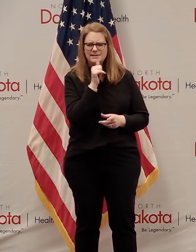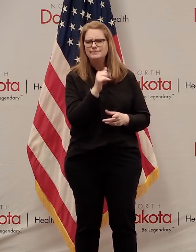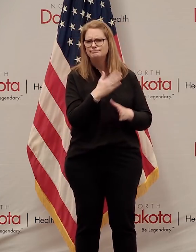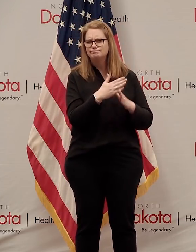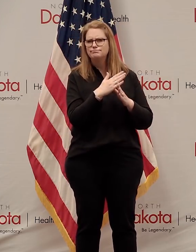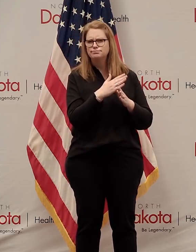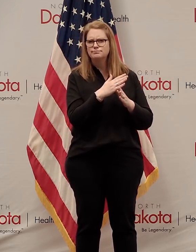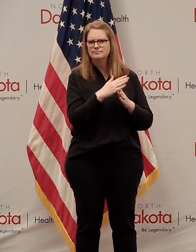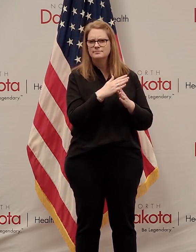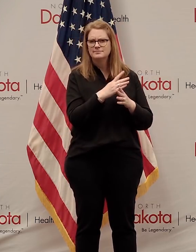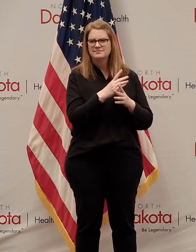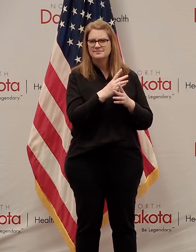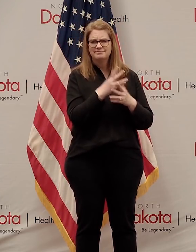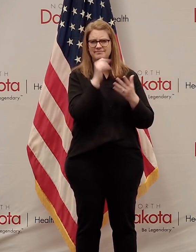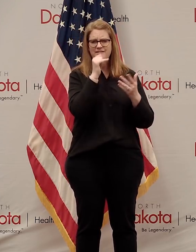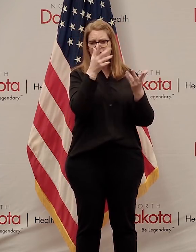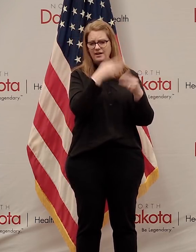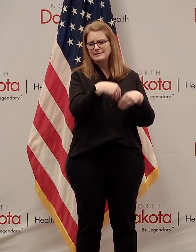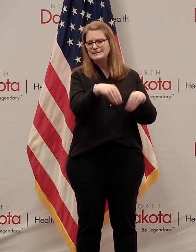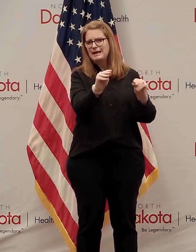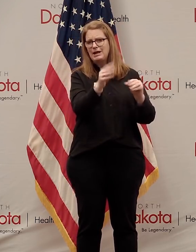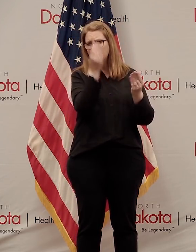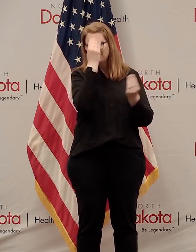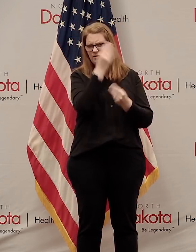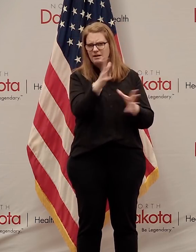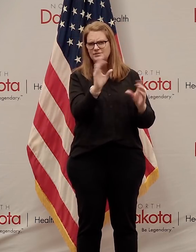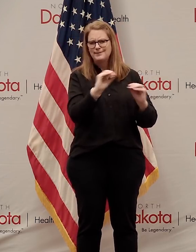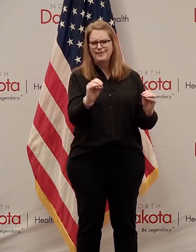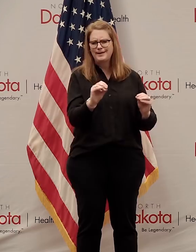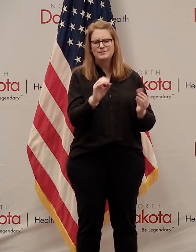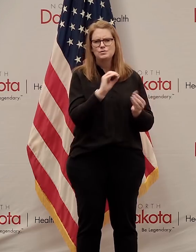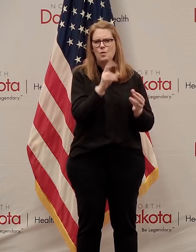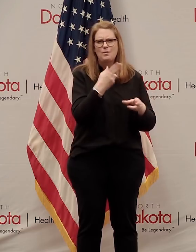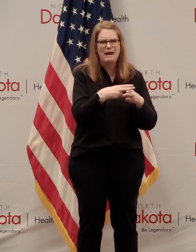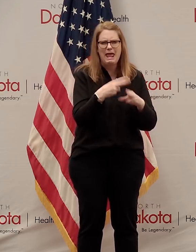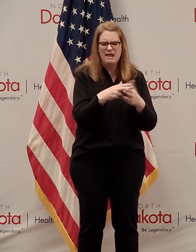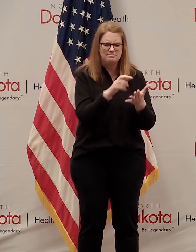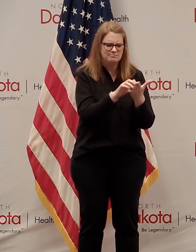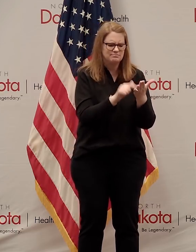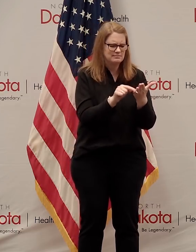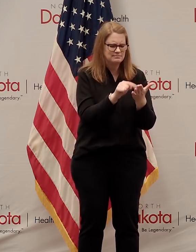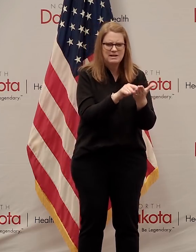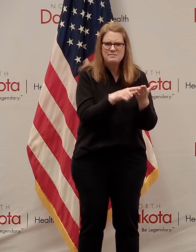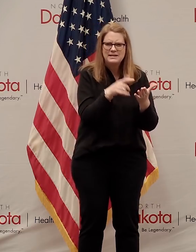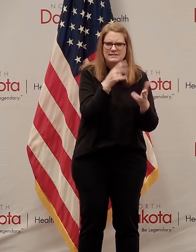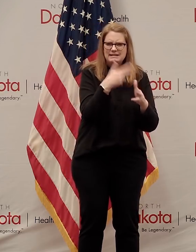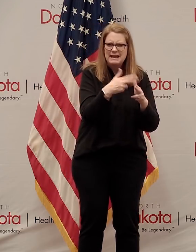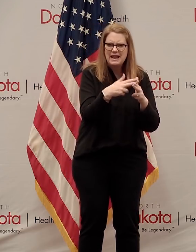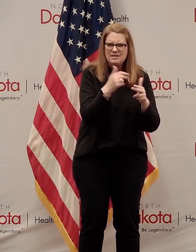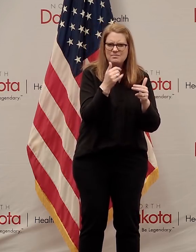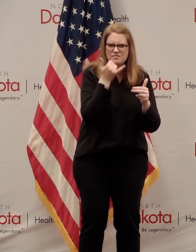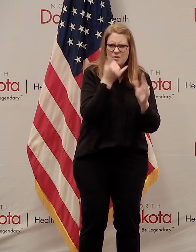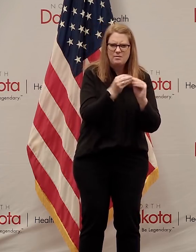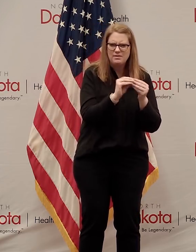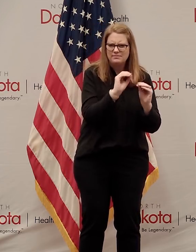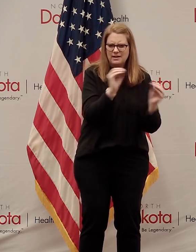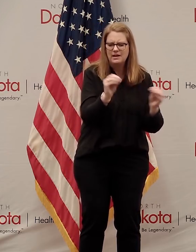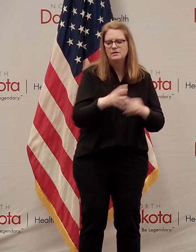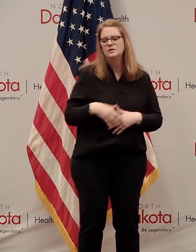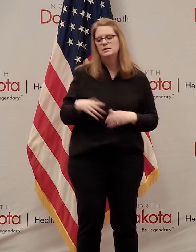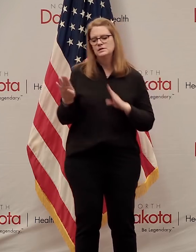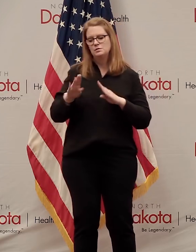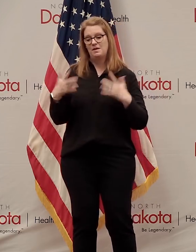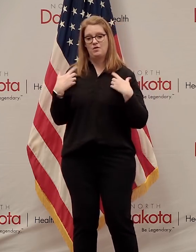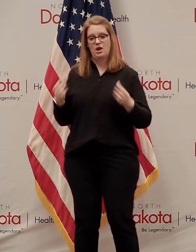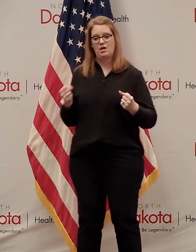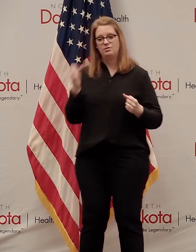help us solve and understand how to slow the spread of this virus. Behavioral health update.